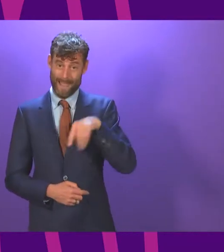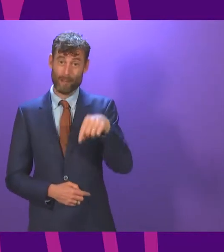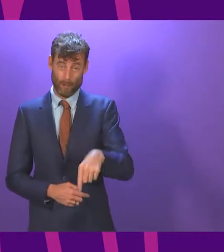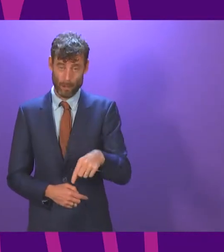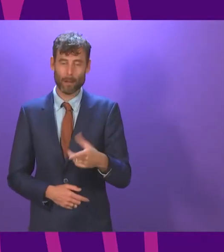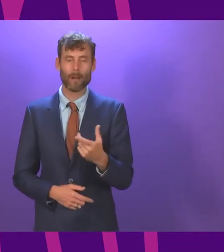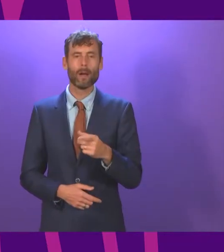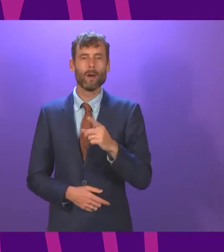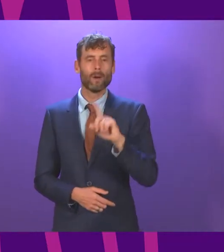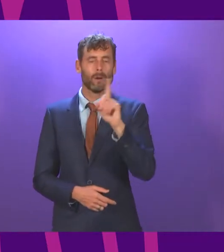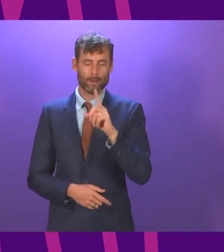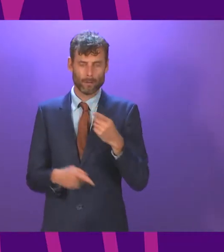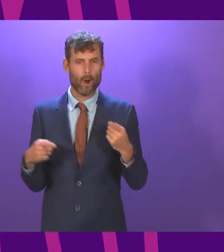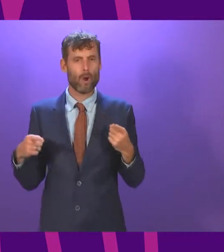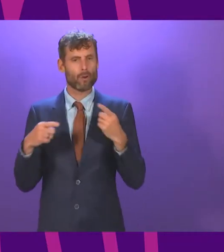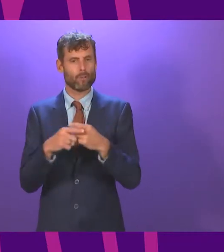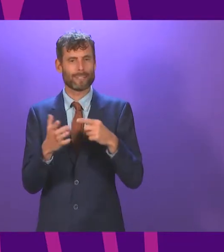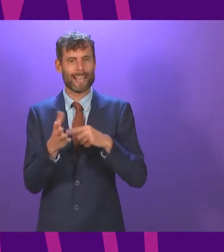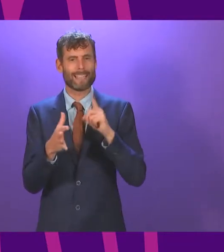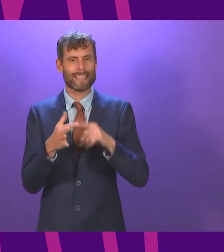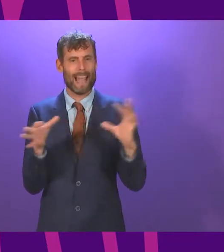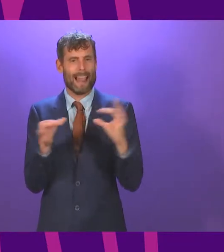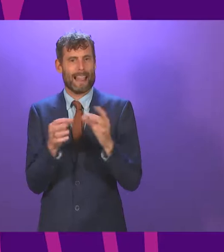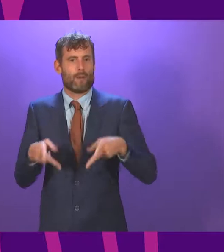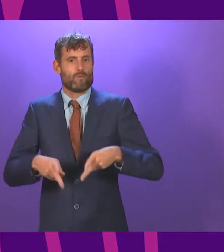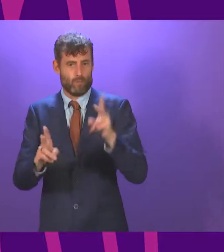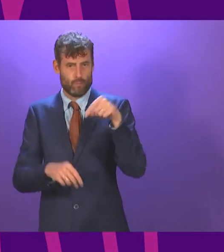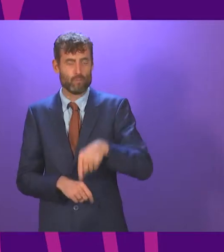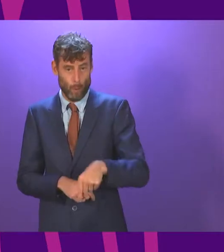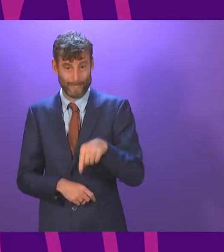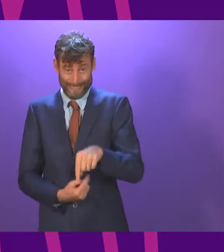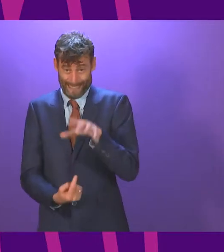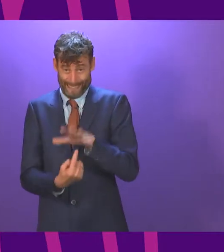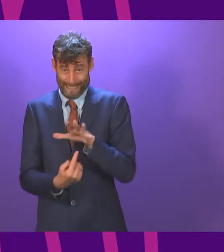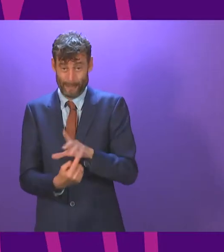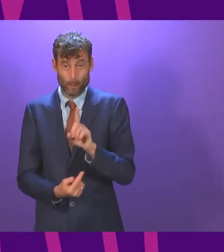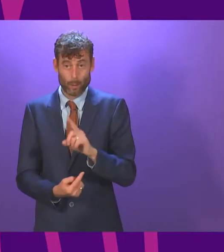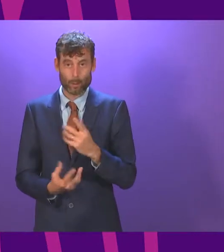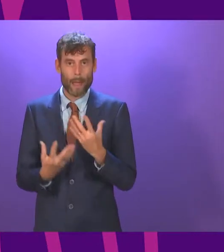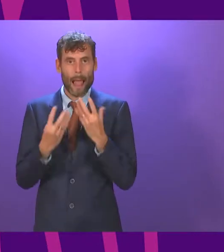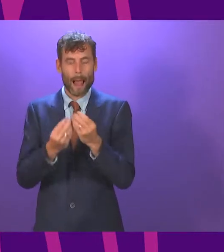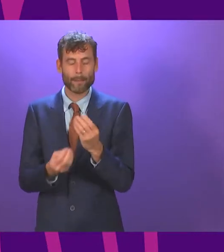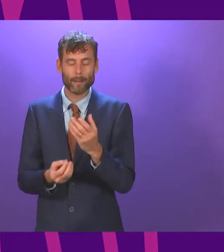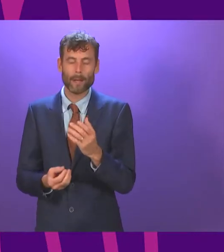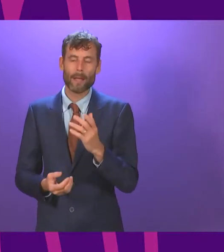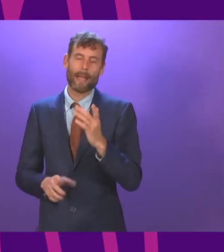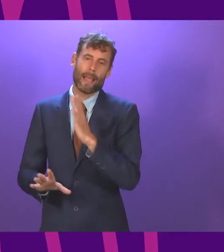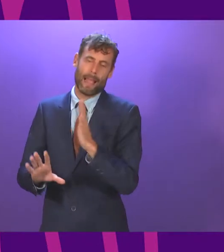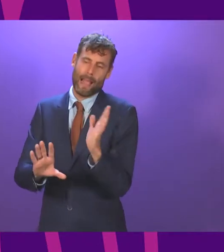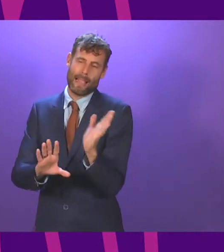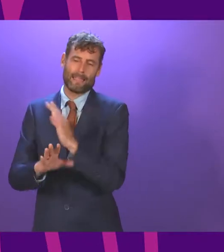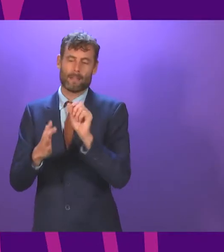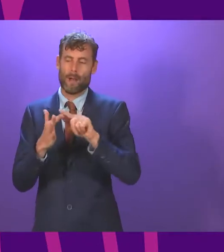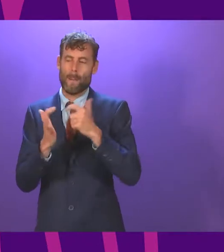is the Cross-Tay Link Road project, one which is essential, not just to unlock the economic potential of East Perthshire, but vital to reduce